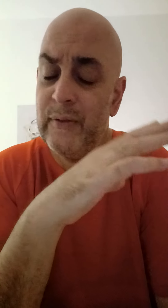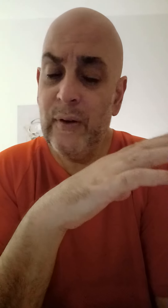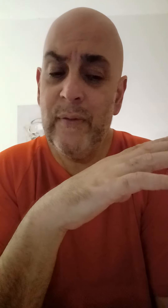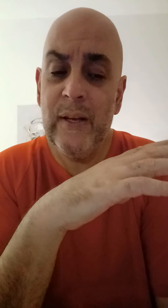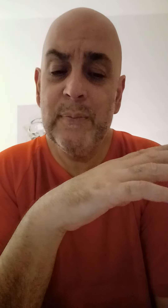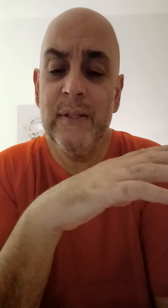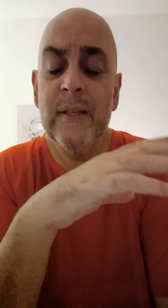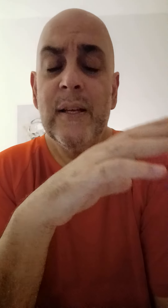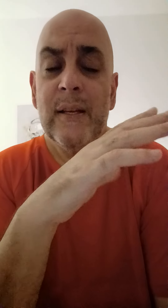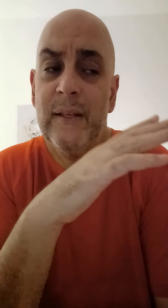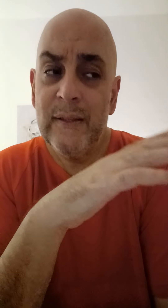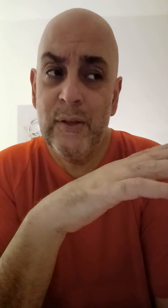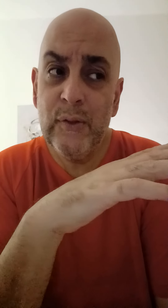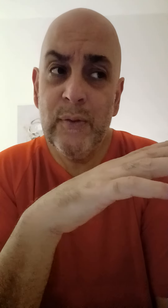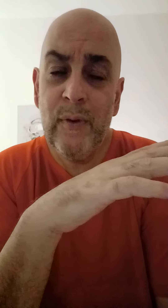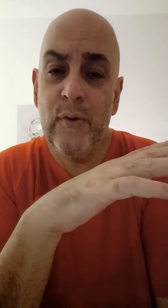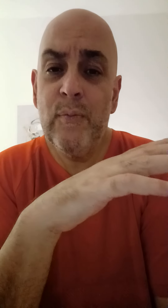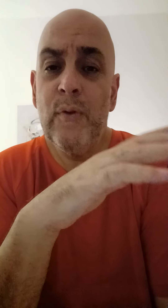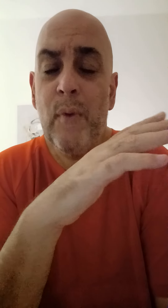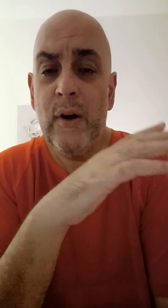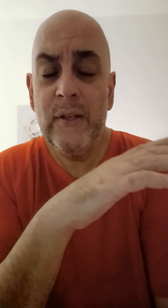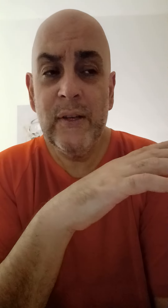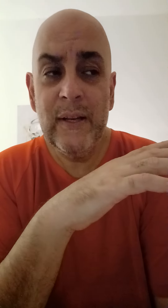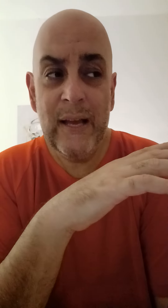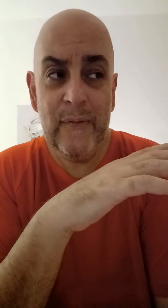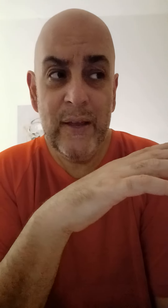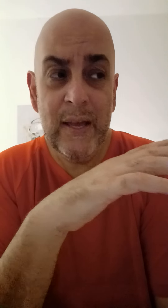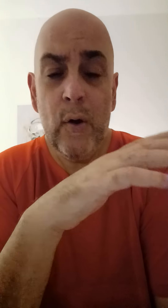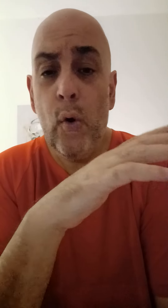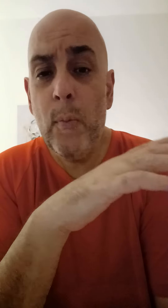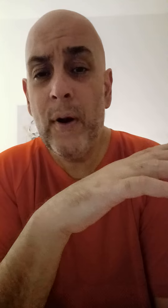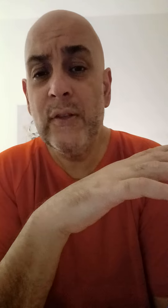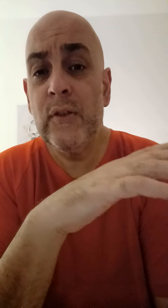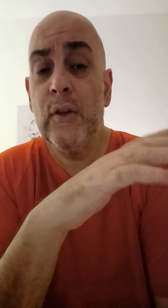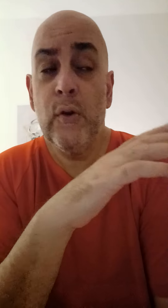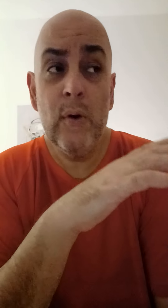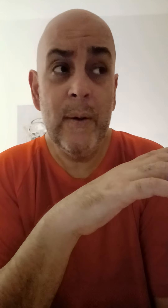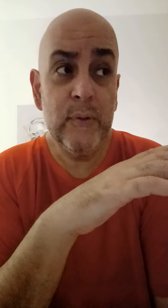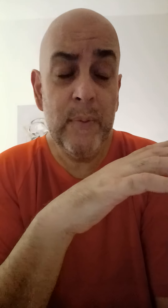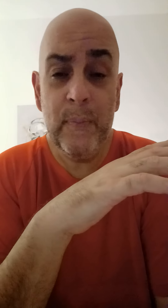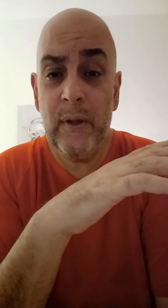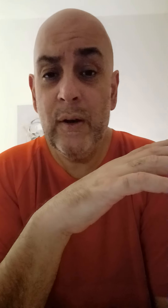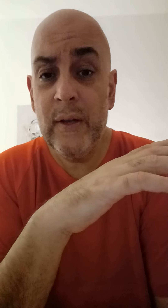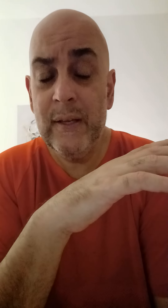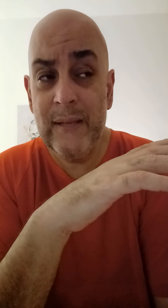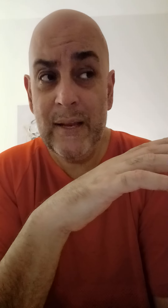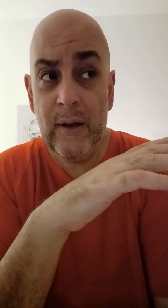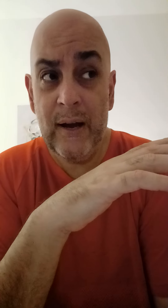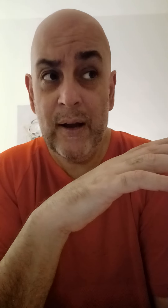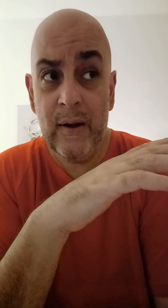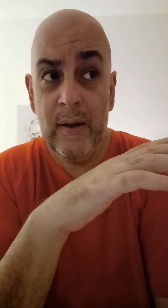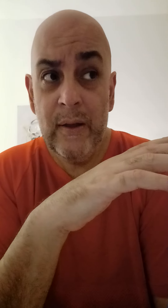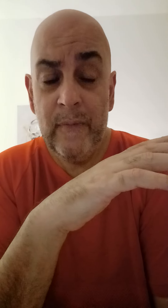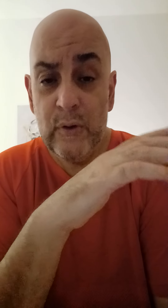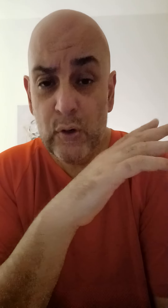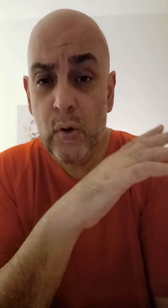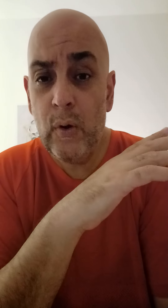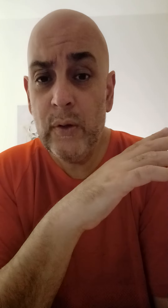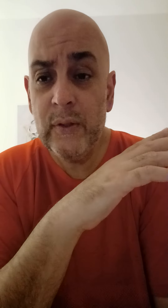certain investments, those are vulnerable. Markets are going to have a hit. Oil prices are going to go up. So people that are looking to take future calls